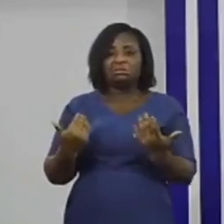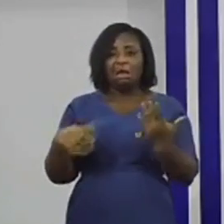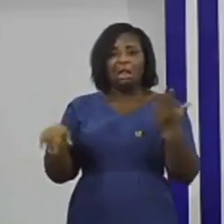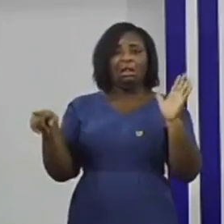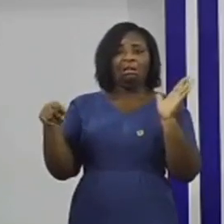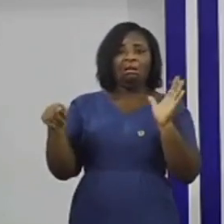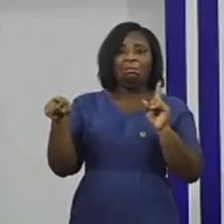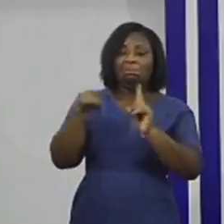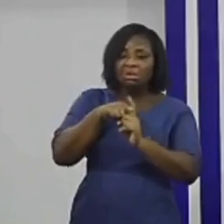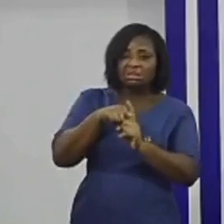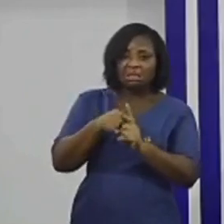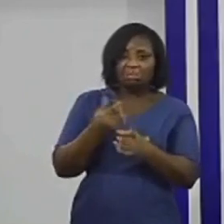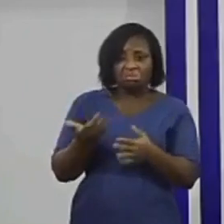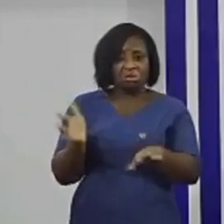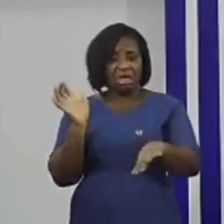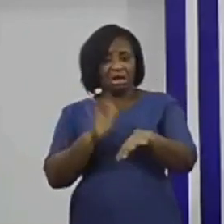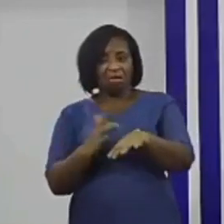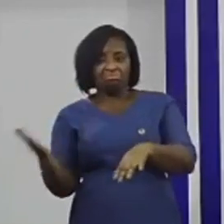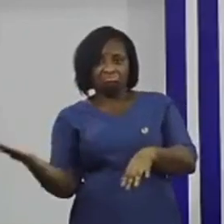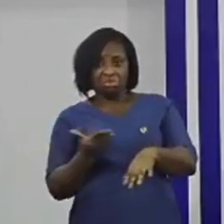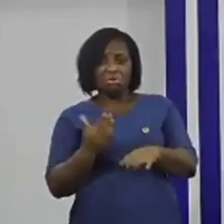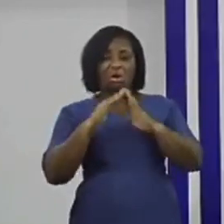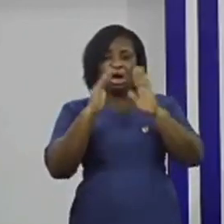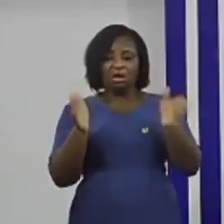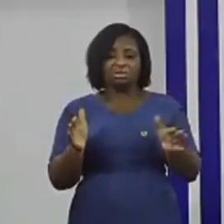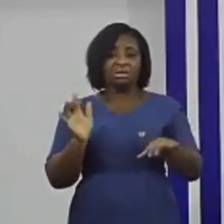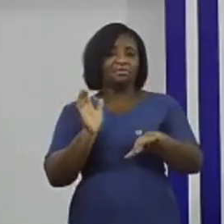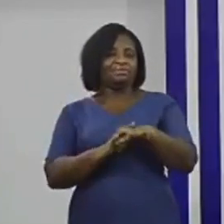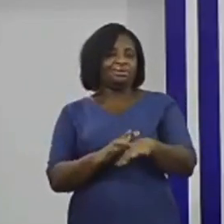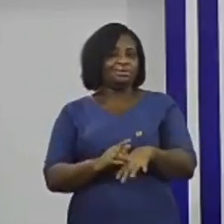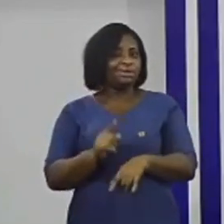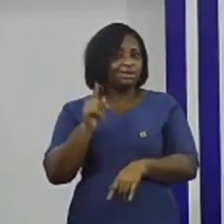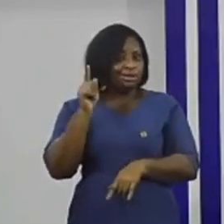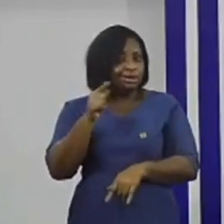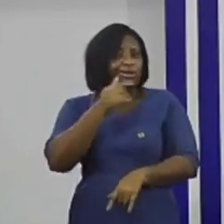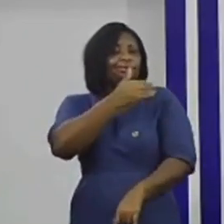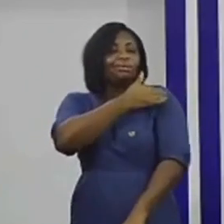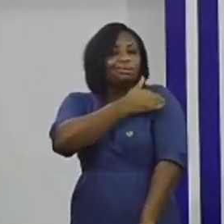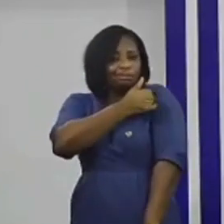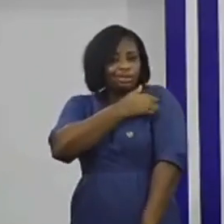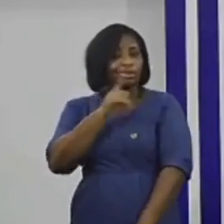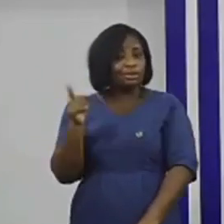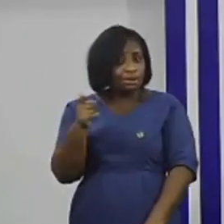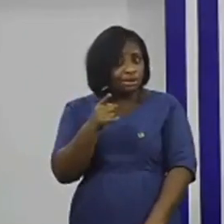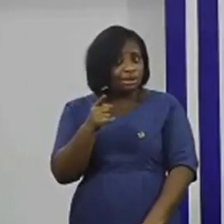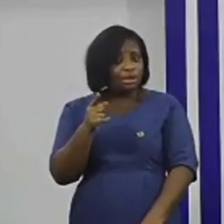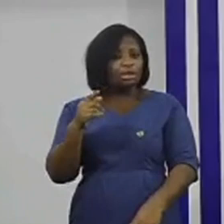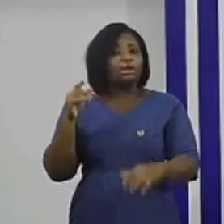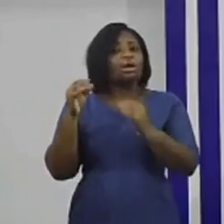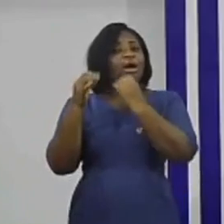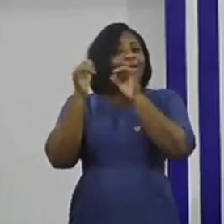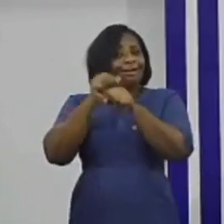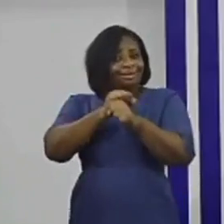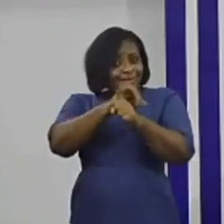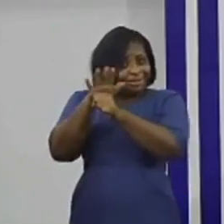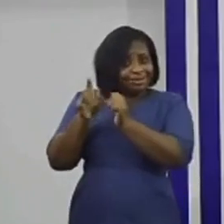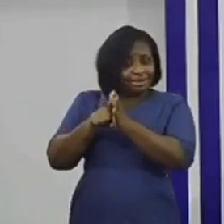the disease, to come and leave the premises. I need not remind you that the virus is an importation from foreigners